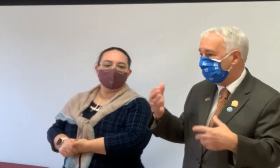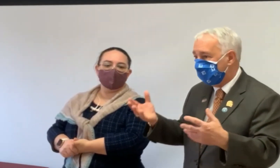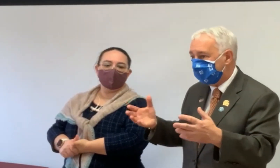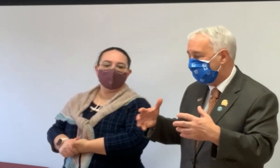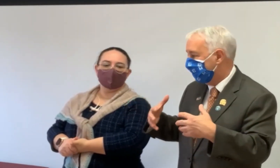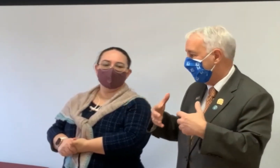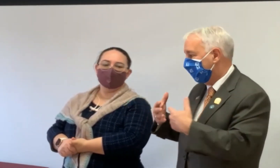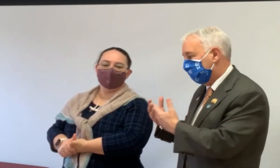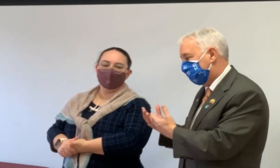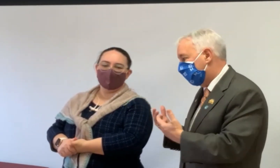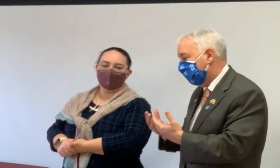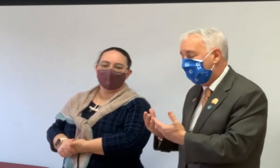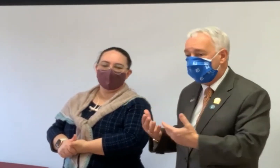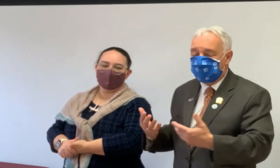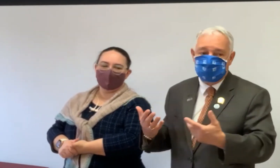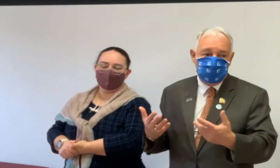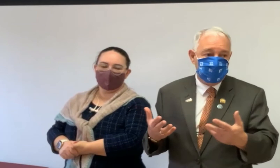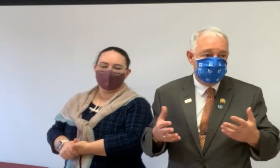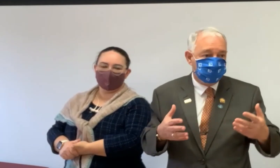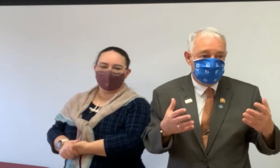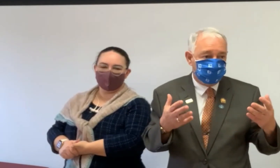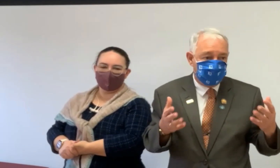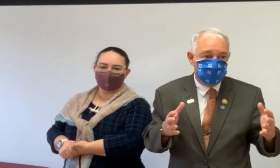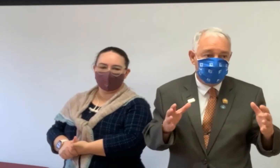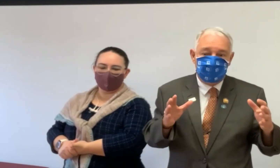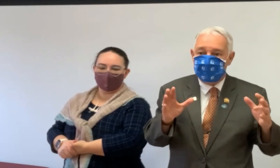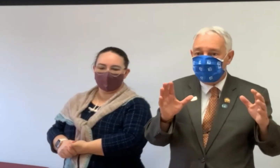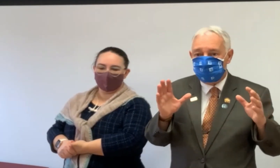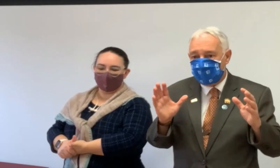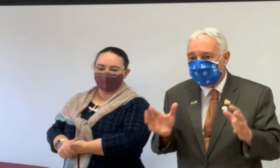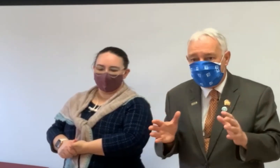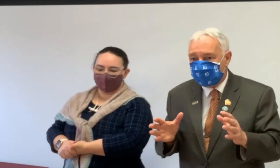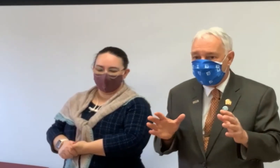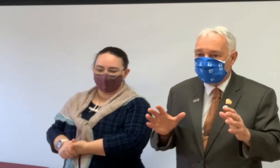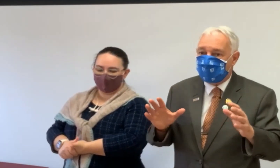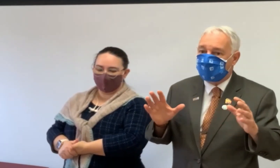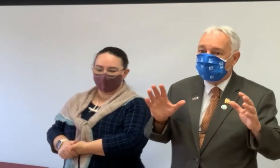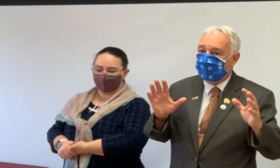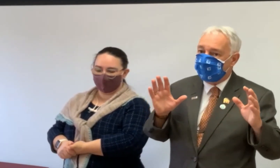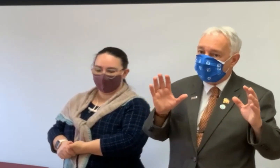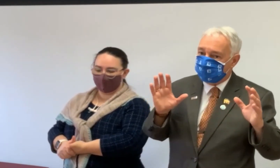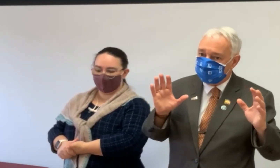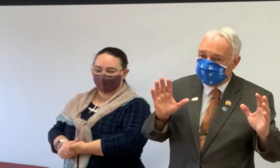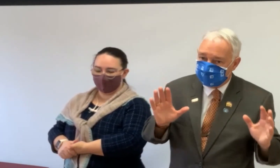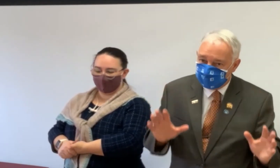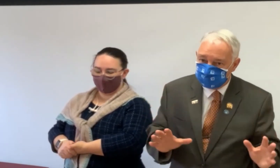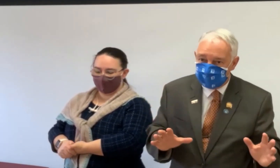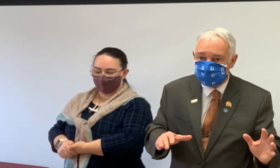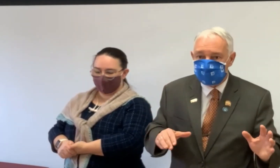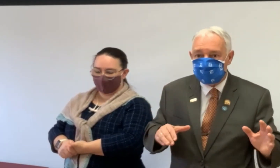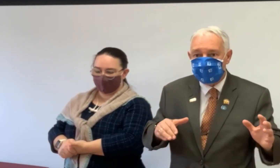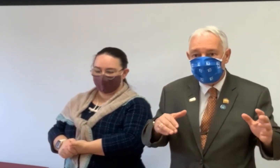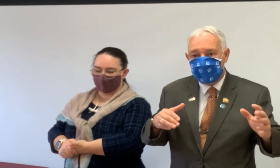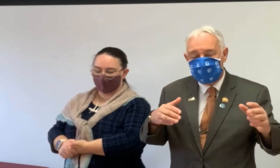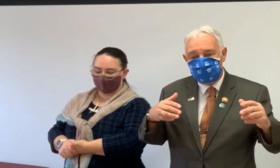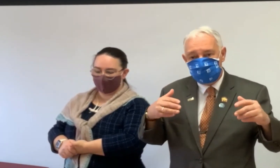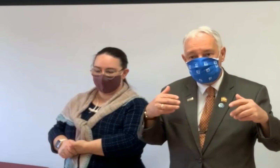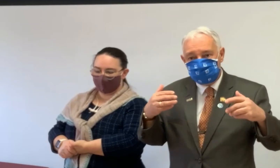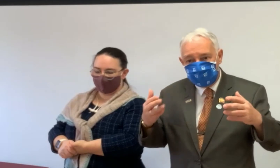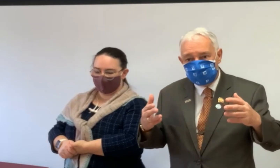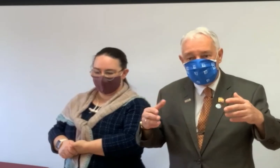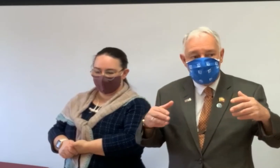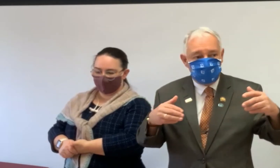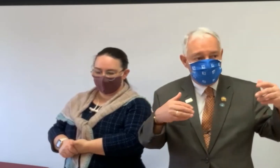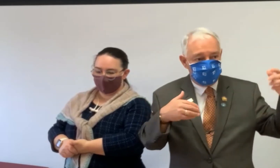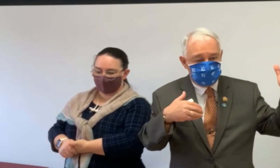last week, Christina and I are very close to someone who's 88 years old and she's got no family and